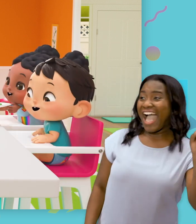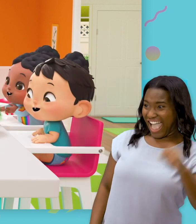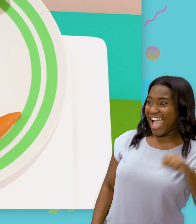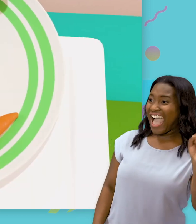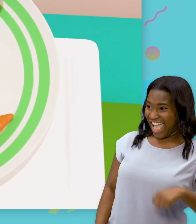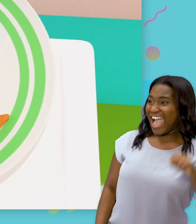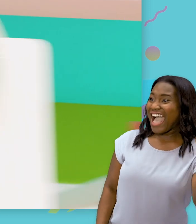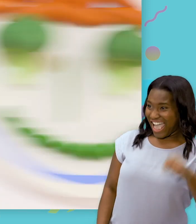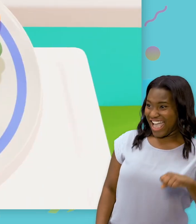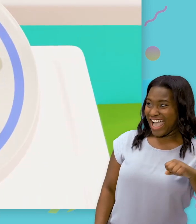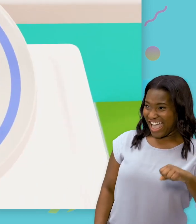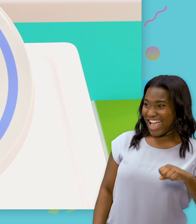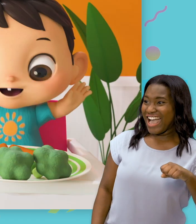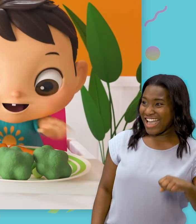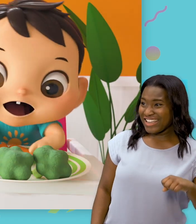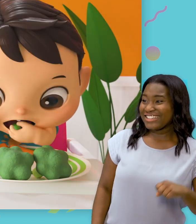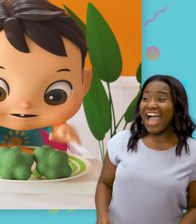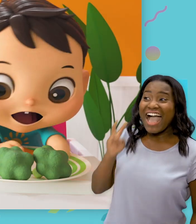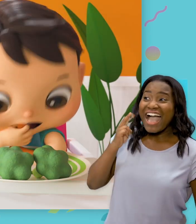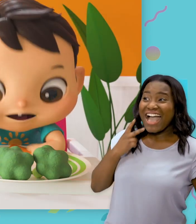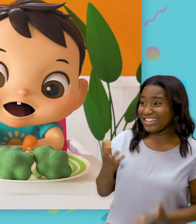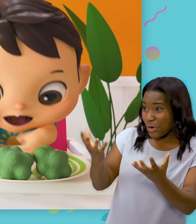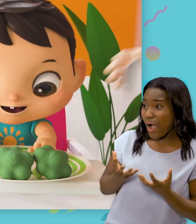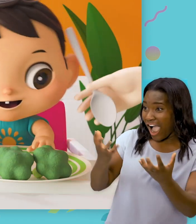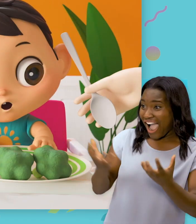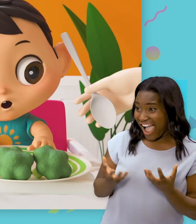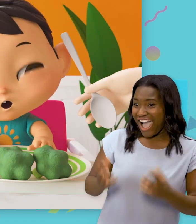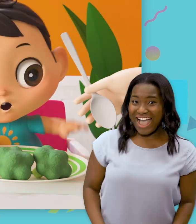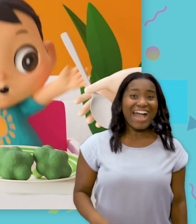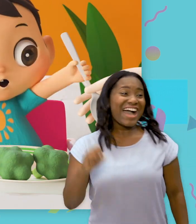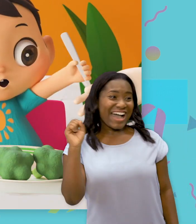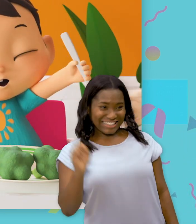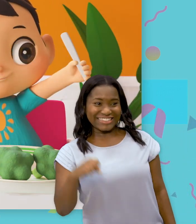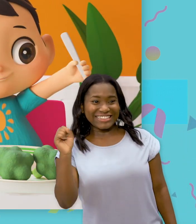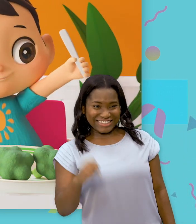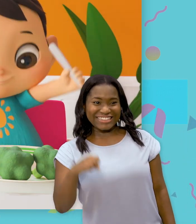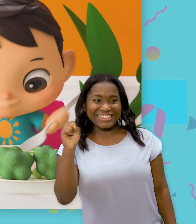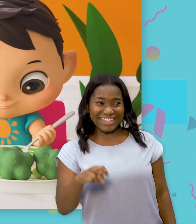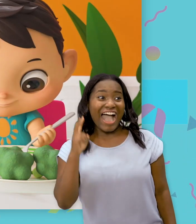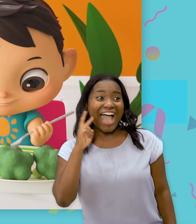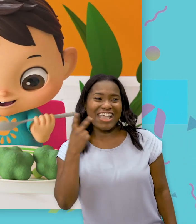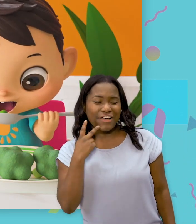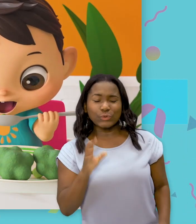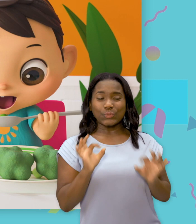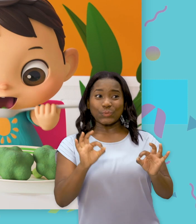Yes, yes, yes, we both want veg to eat Yes, yes, yes, these veggies are a treat